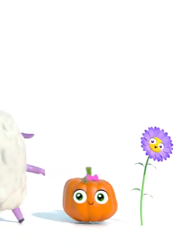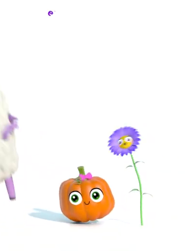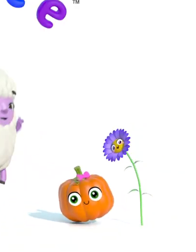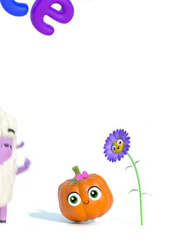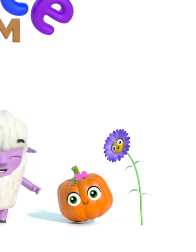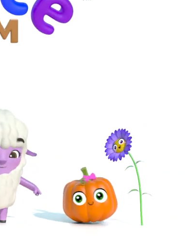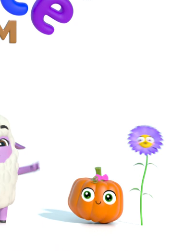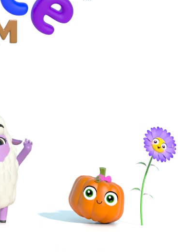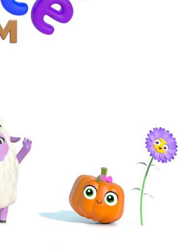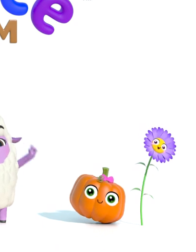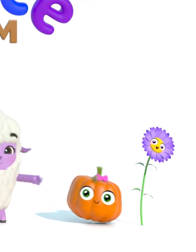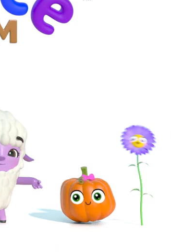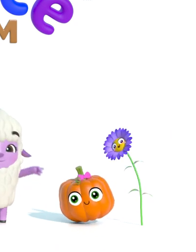Lallaby City Farm